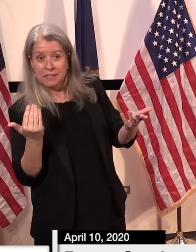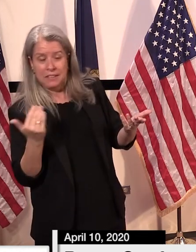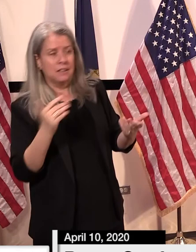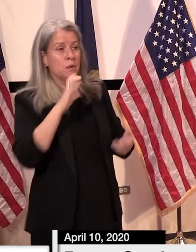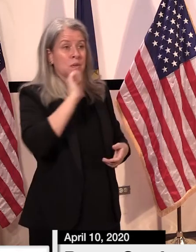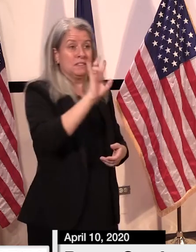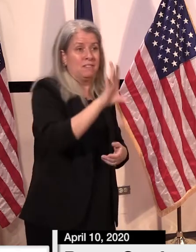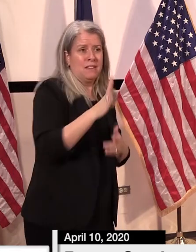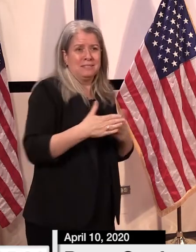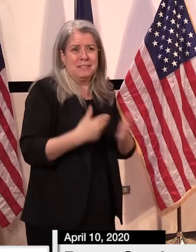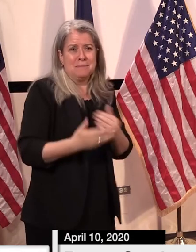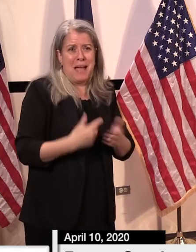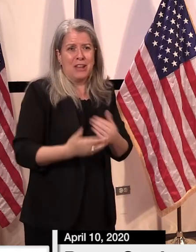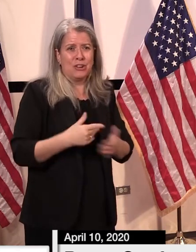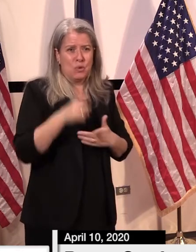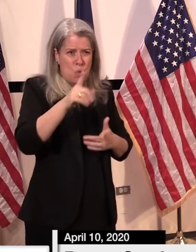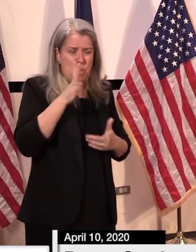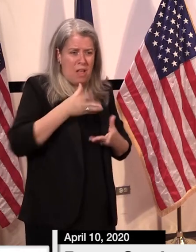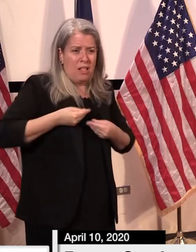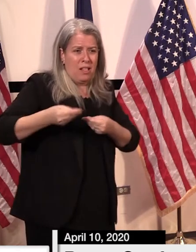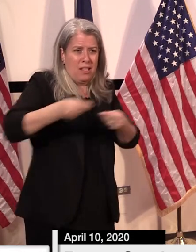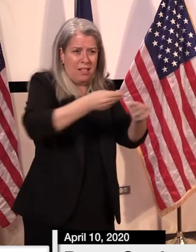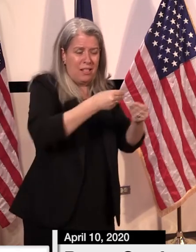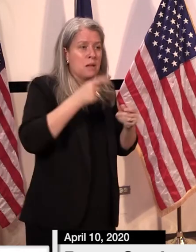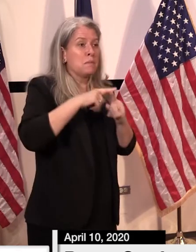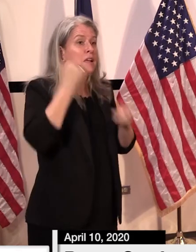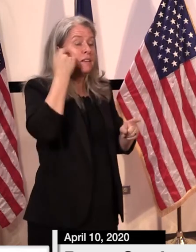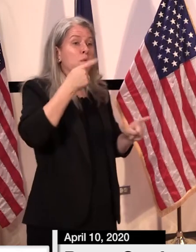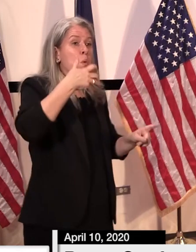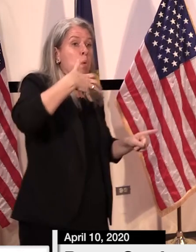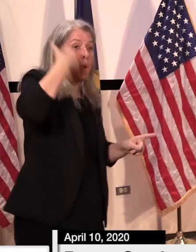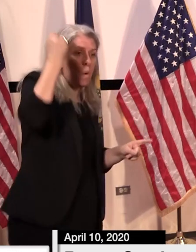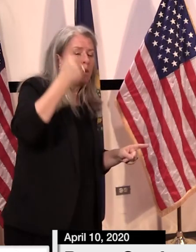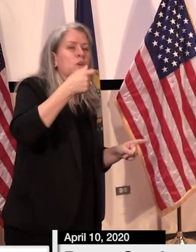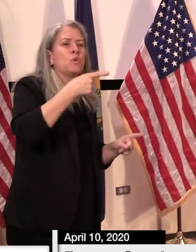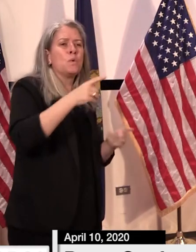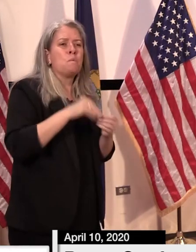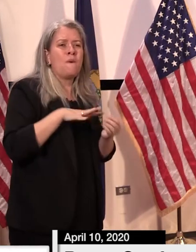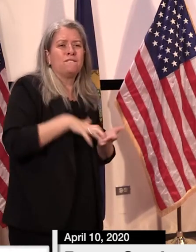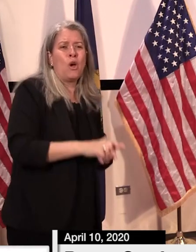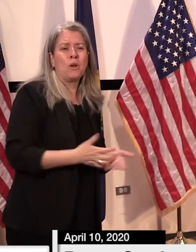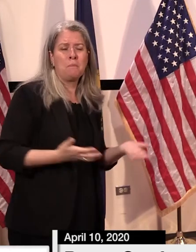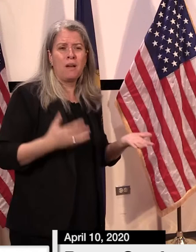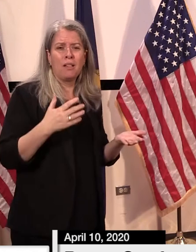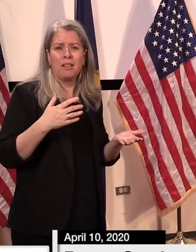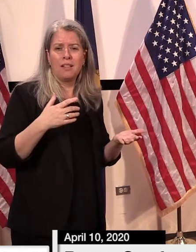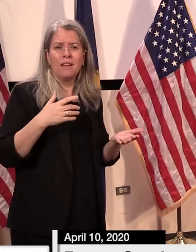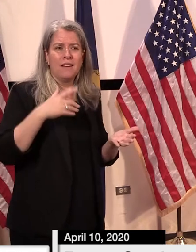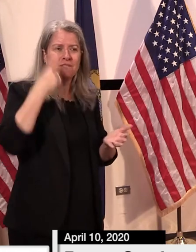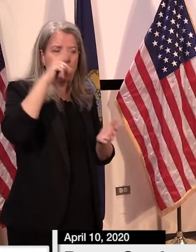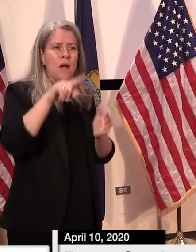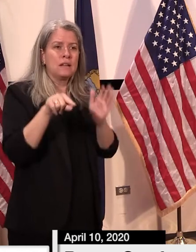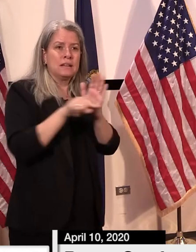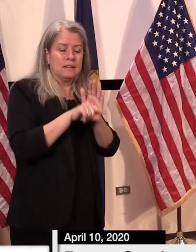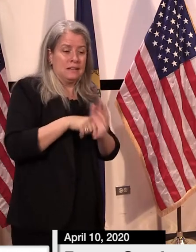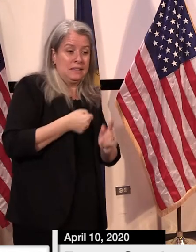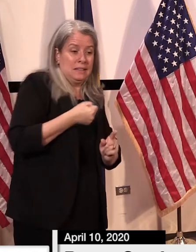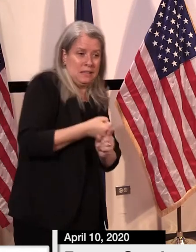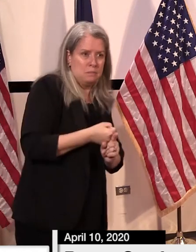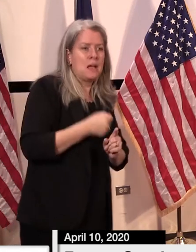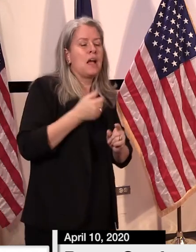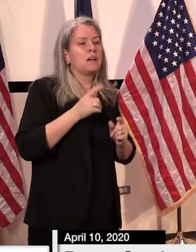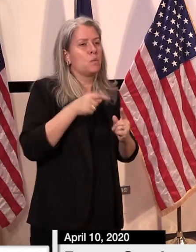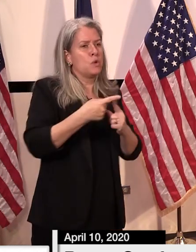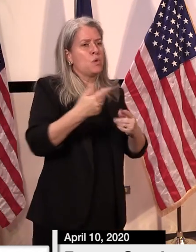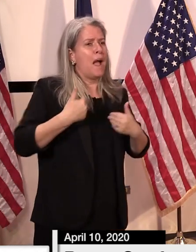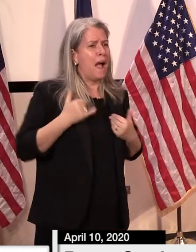your age it's just that you're more vulnerable with chronic conditions uh and having an adverse effect as a result of uh